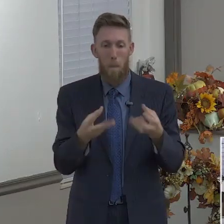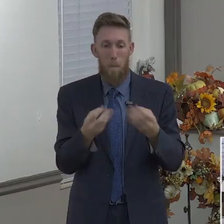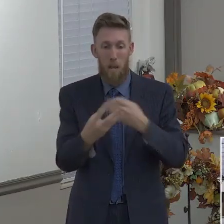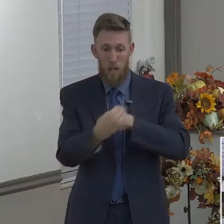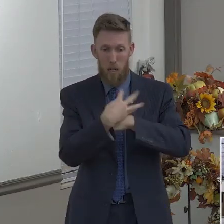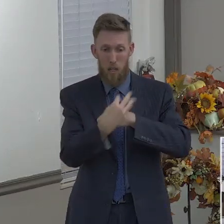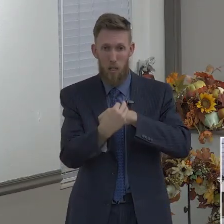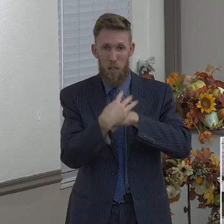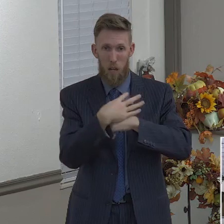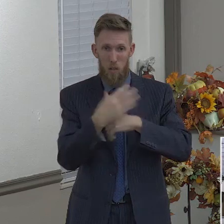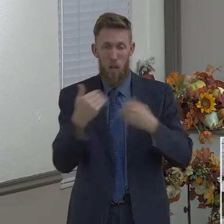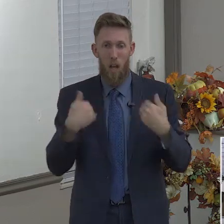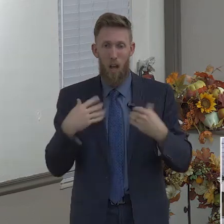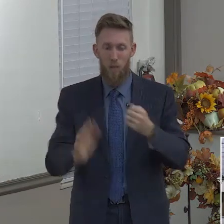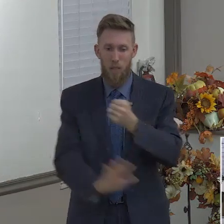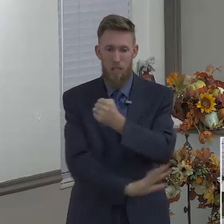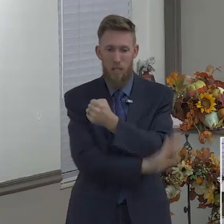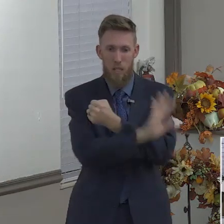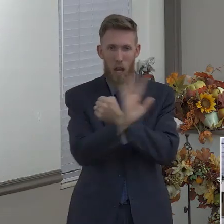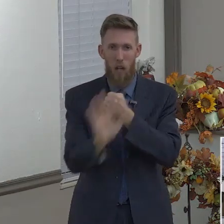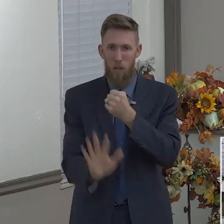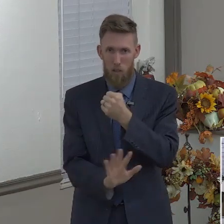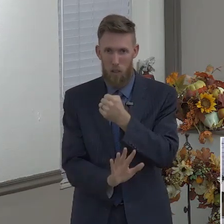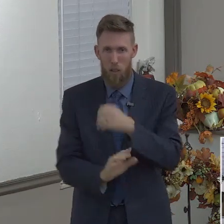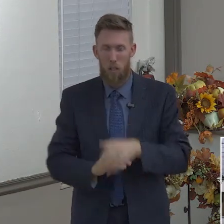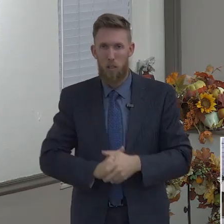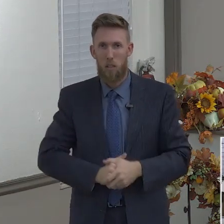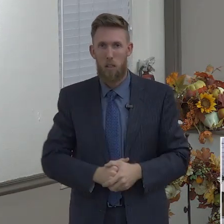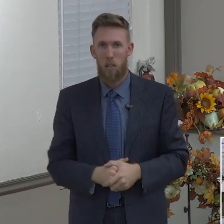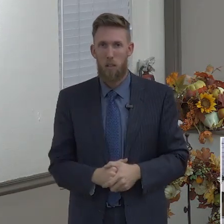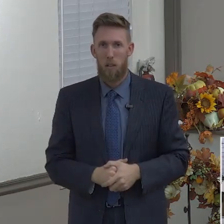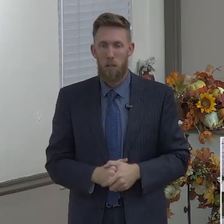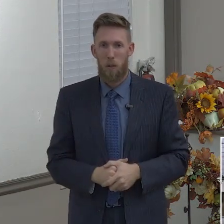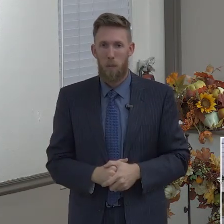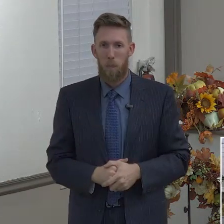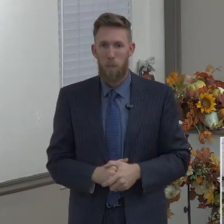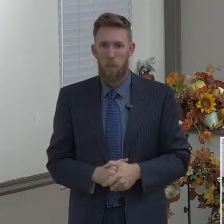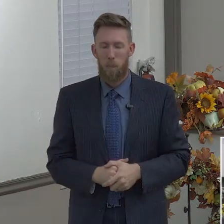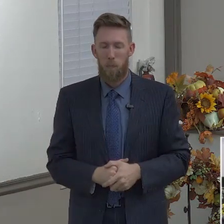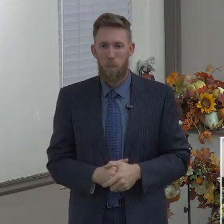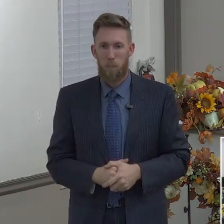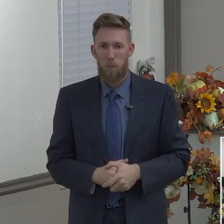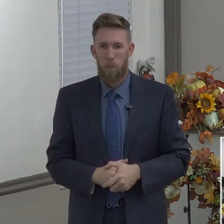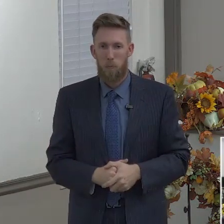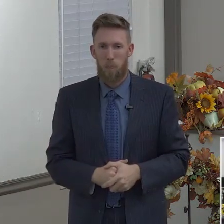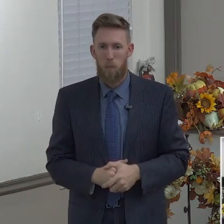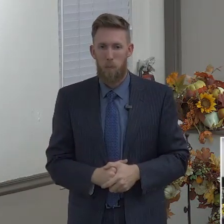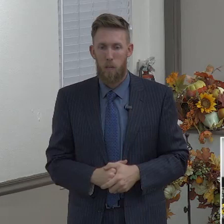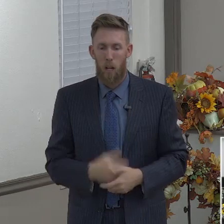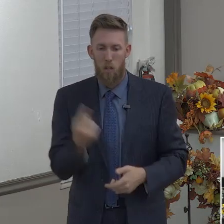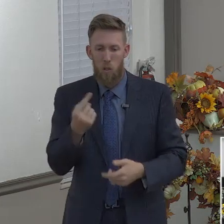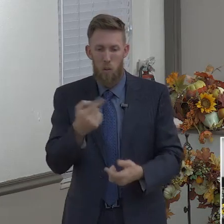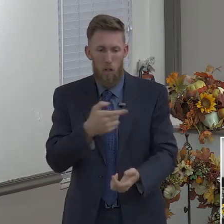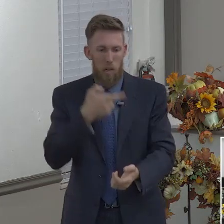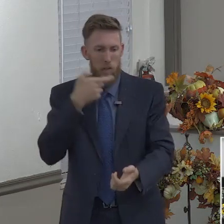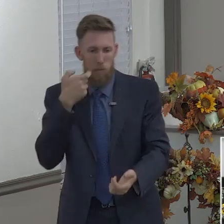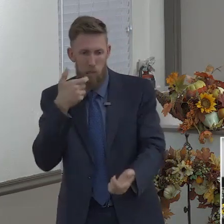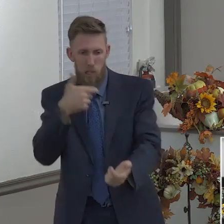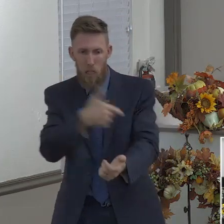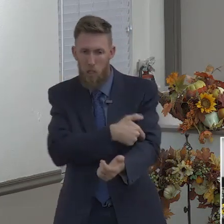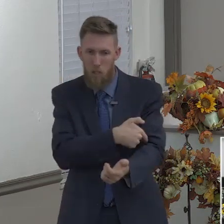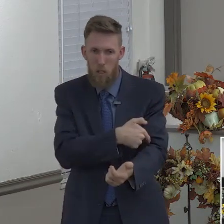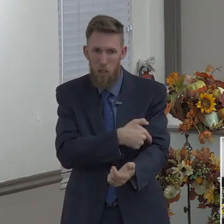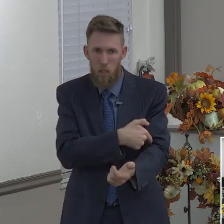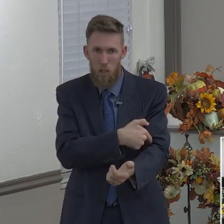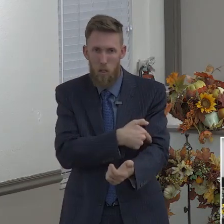safety net in wise counsel. You know, a drug addict wouldn't go to someone who is currently using drugs to get counsel about how to get off of drugs.